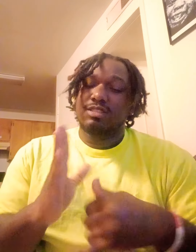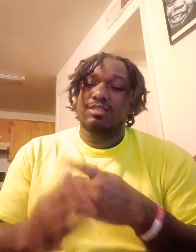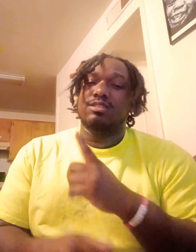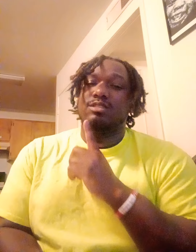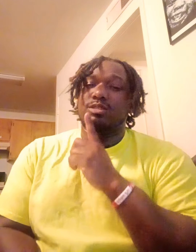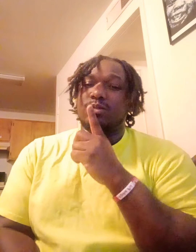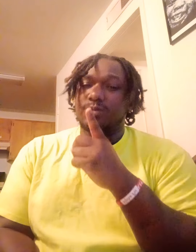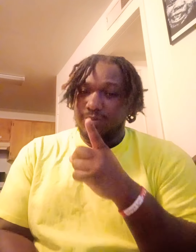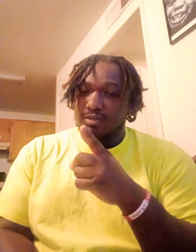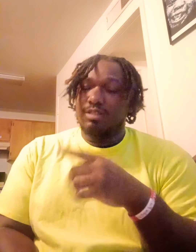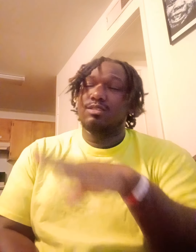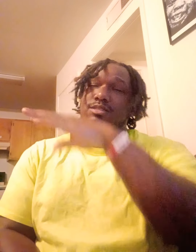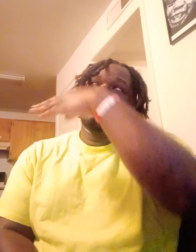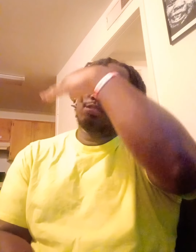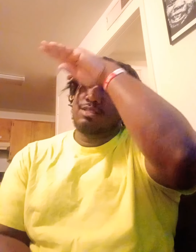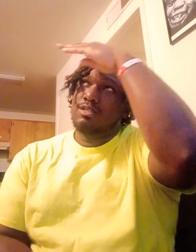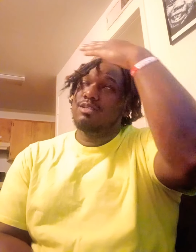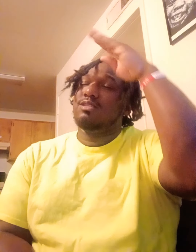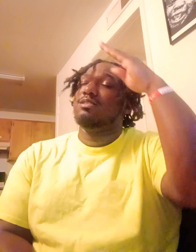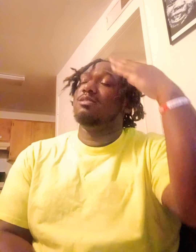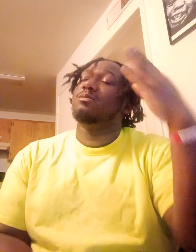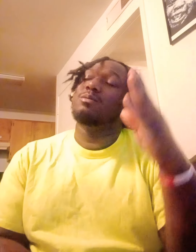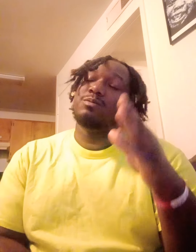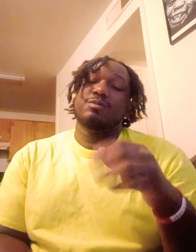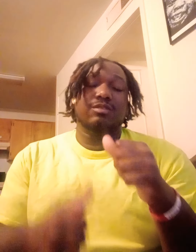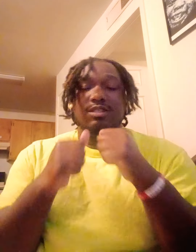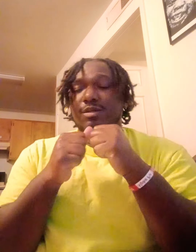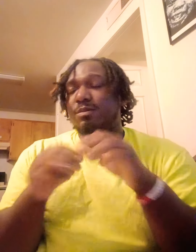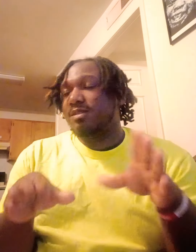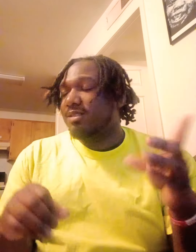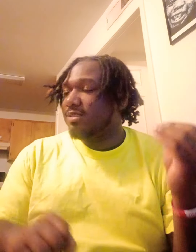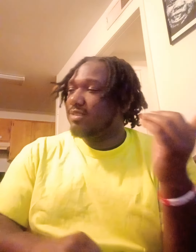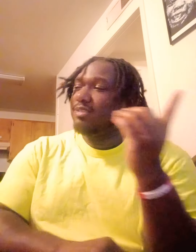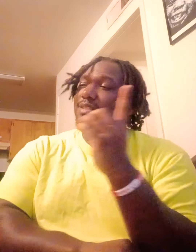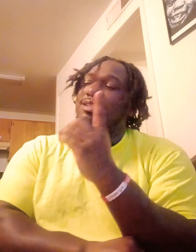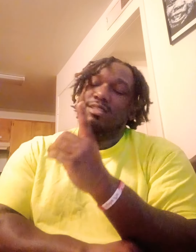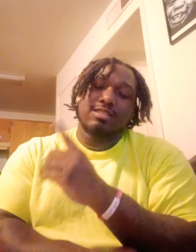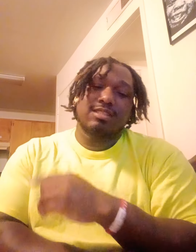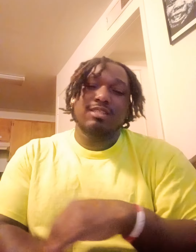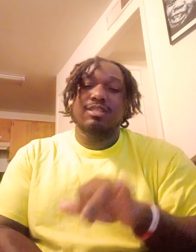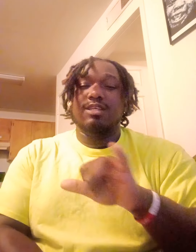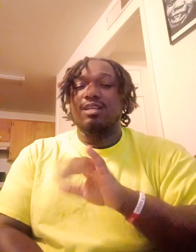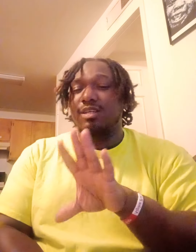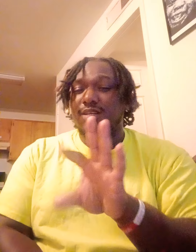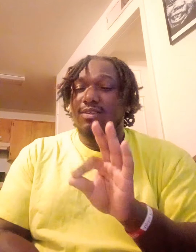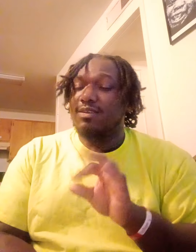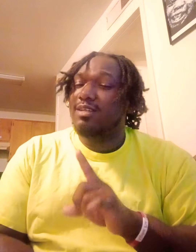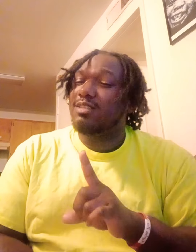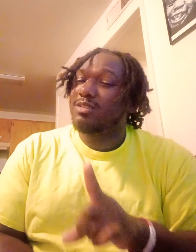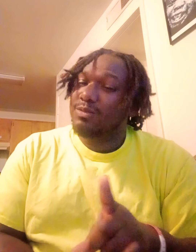the I'm blessed today I'm so